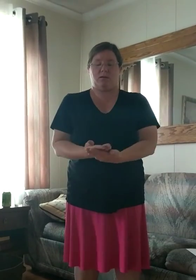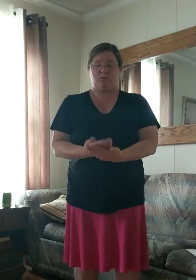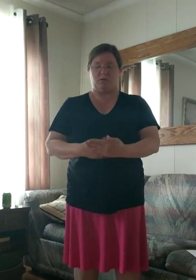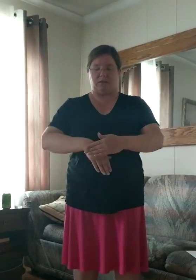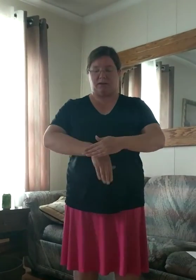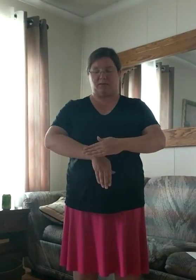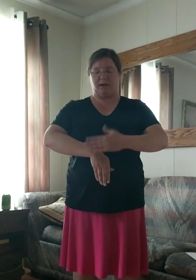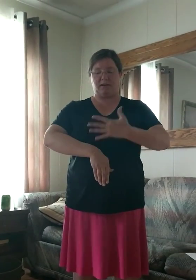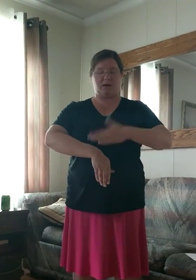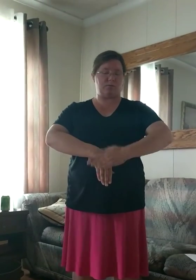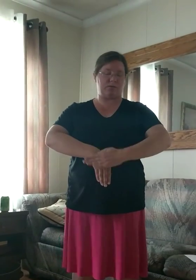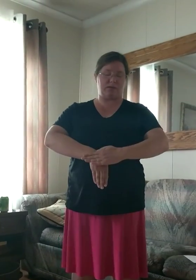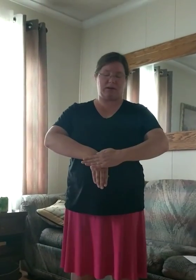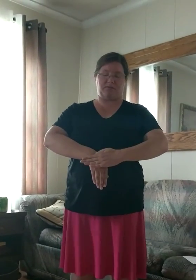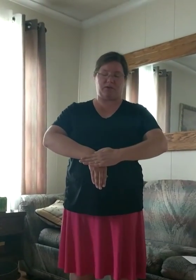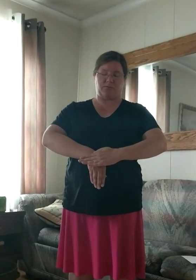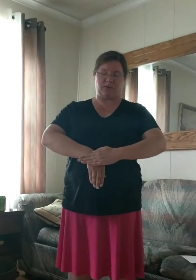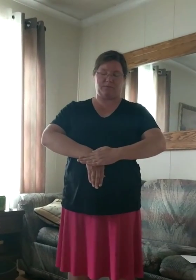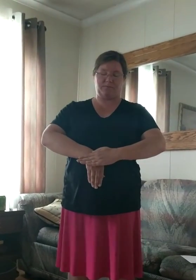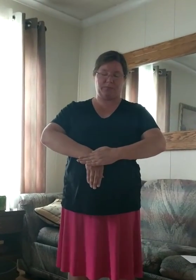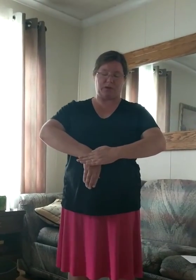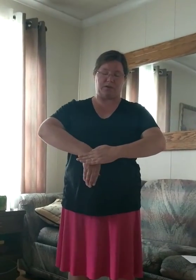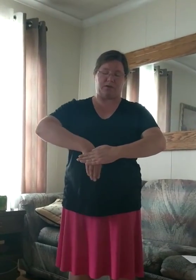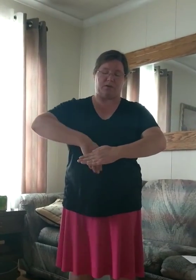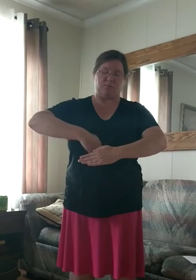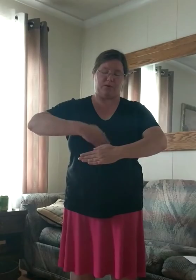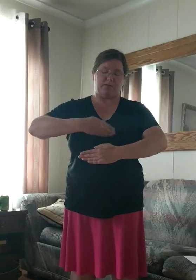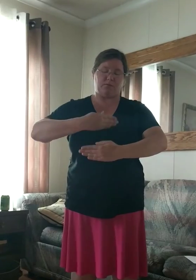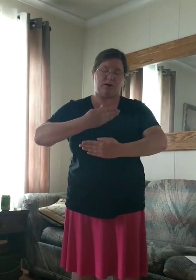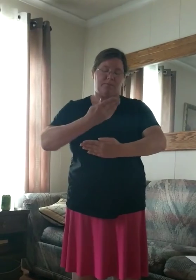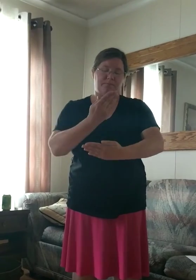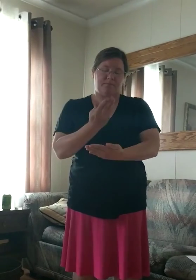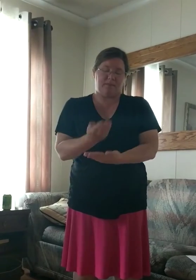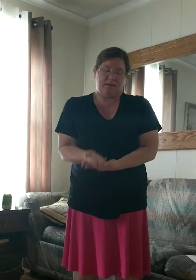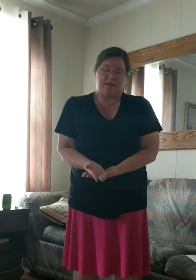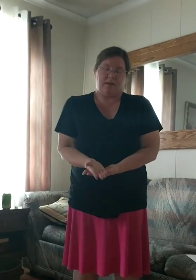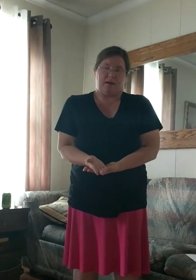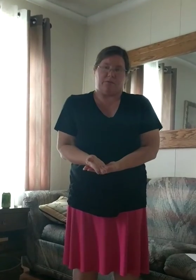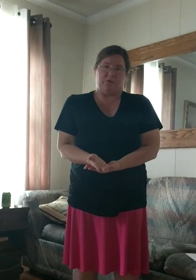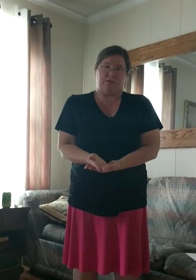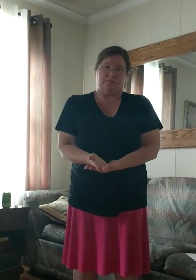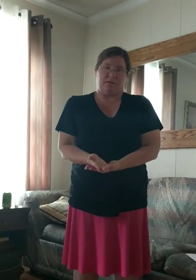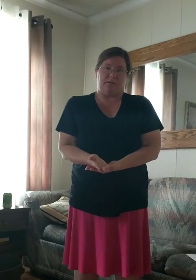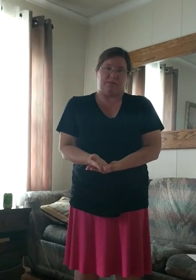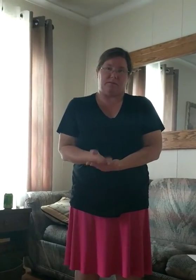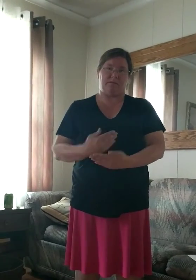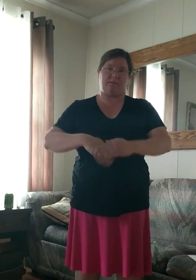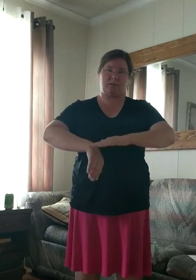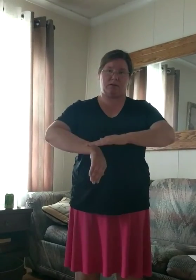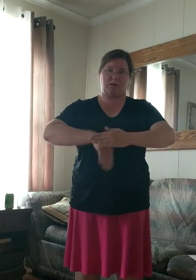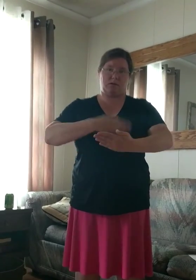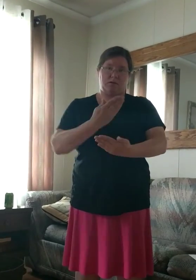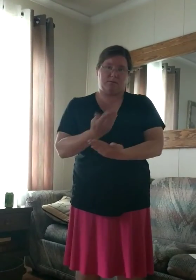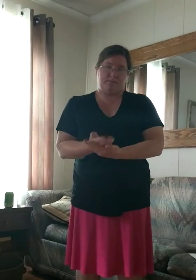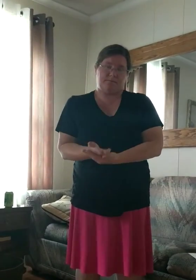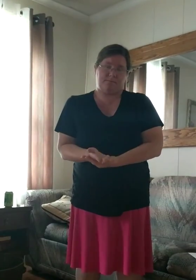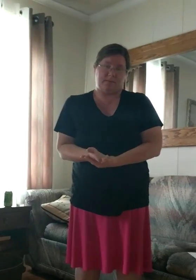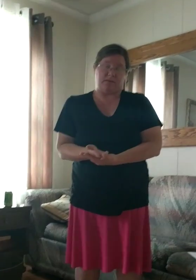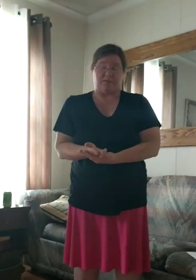So, take your hand down with this hand in front of it, and then you're going to bring this one up, and put it in front of this one. On